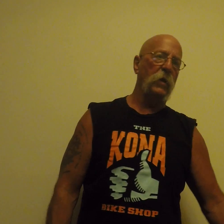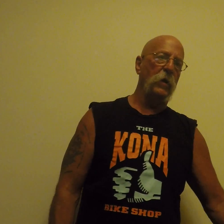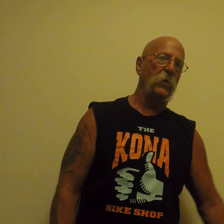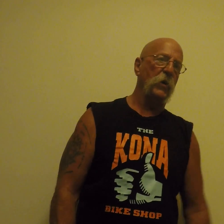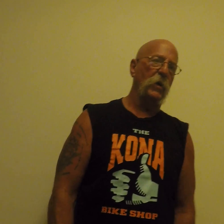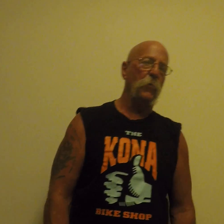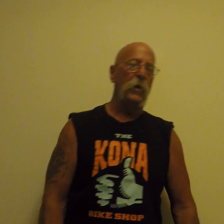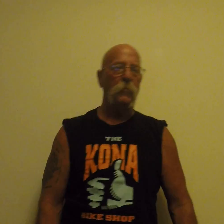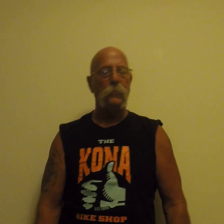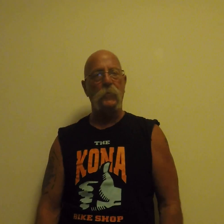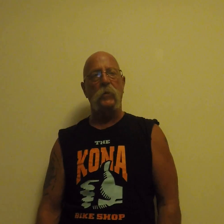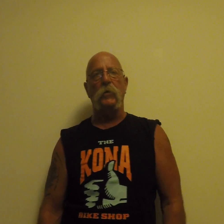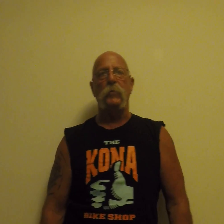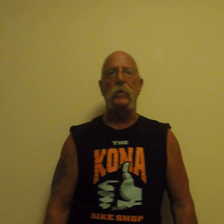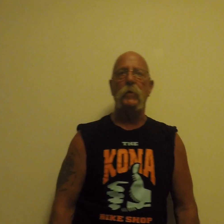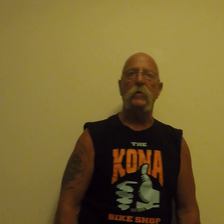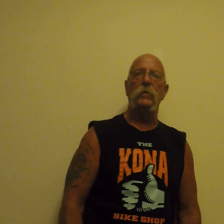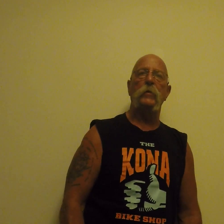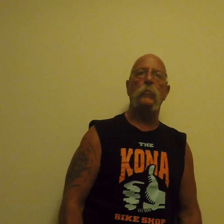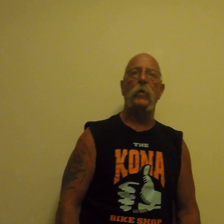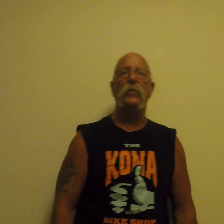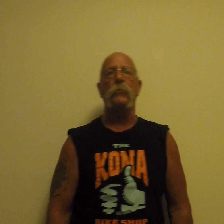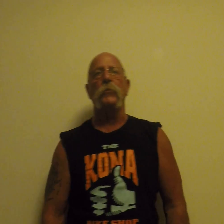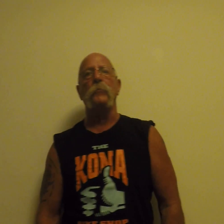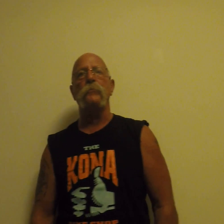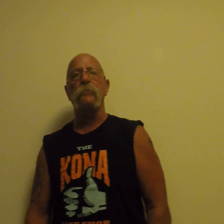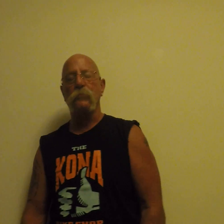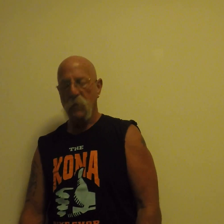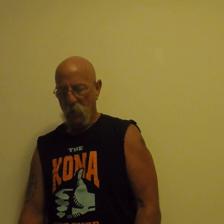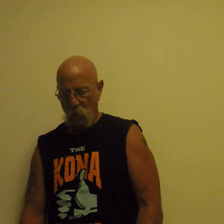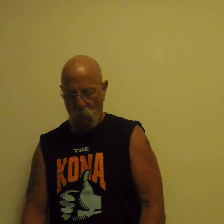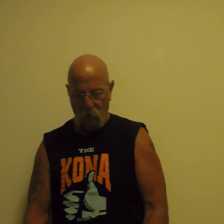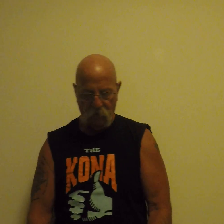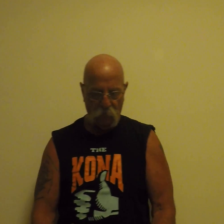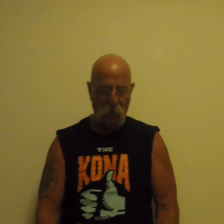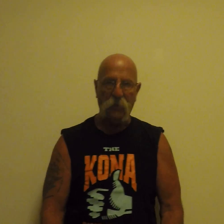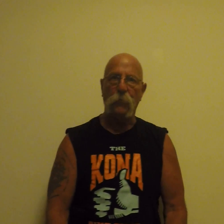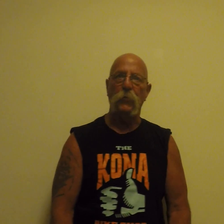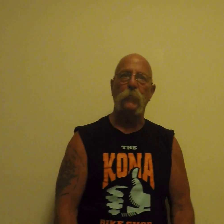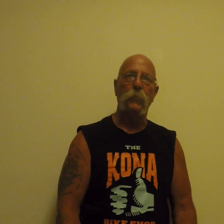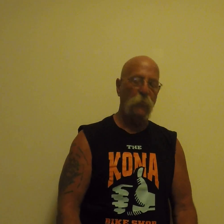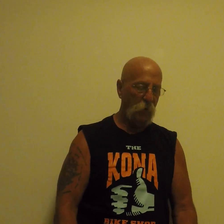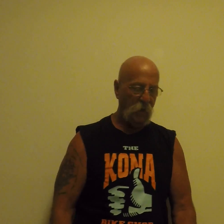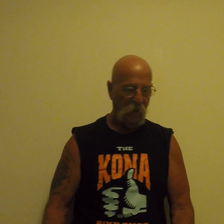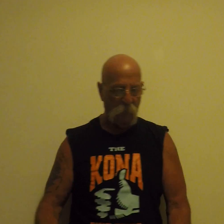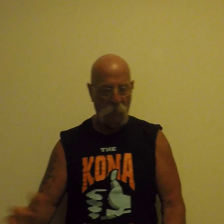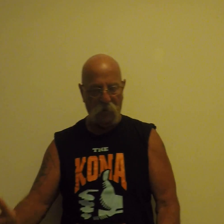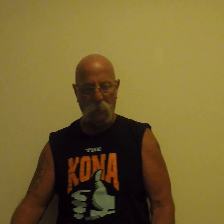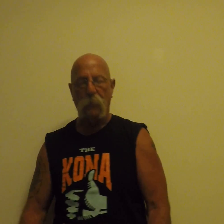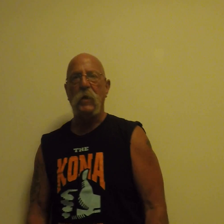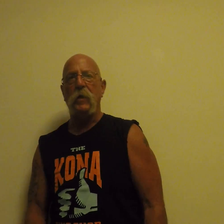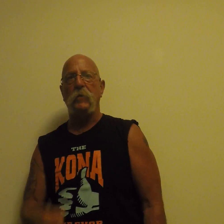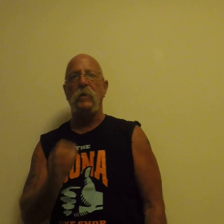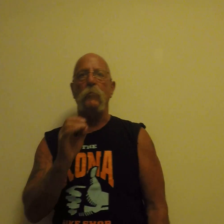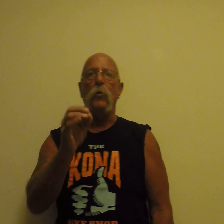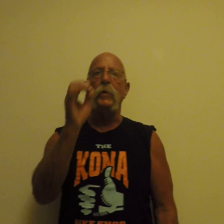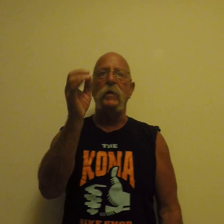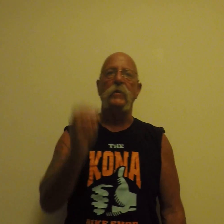kind of talk about a little bit about a breakthrough. What is breakthrough? Creating a breakthrough is a moment in